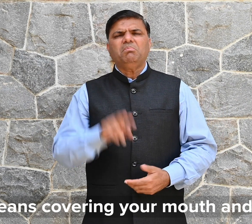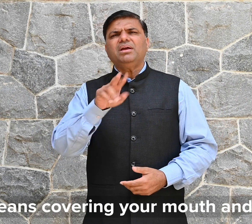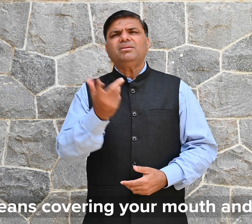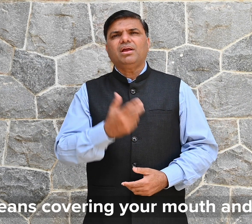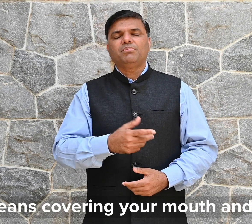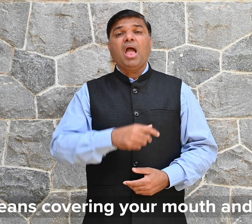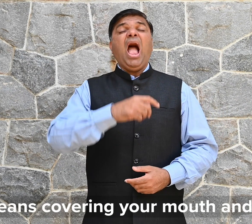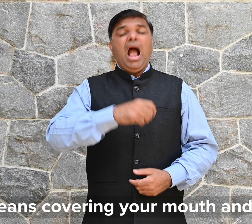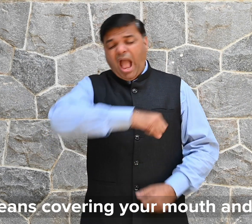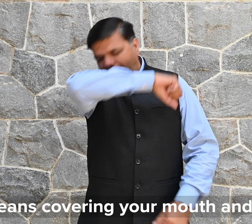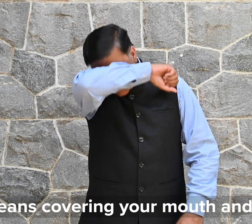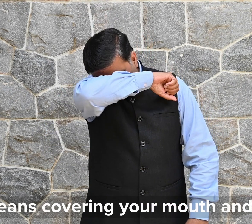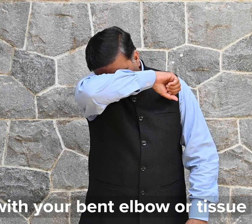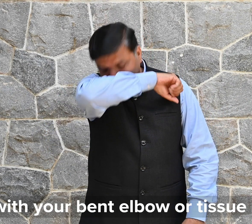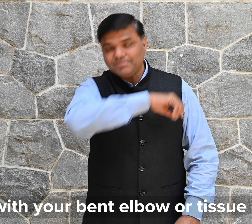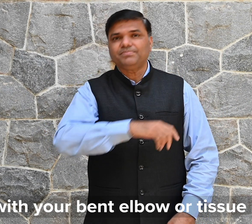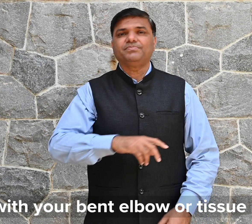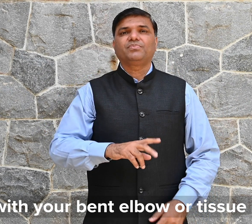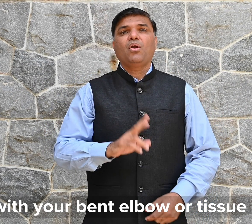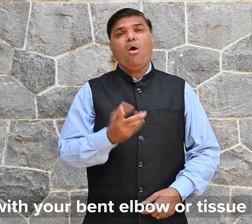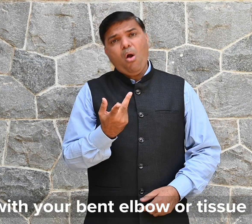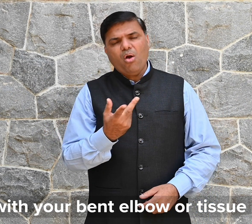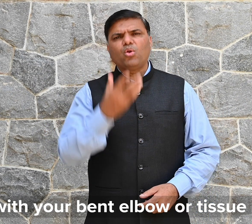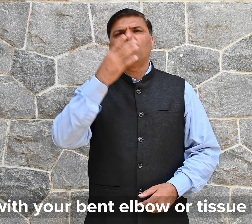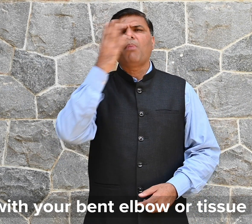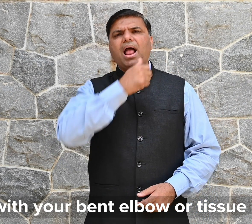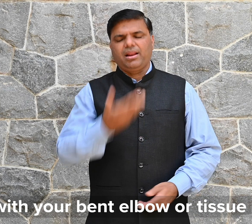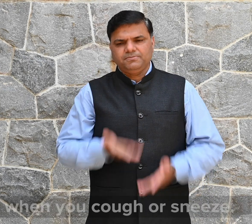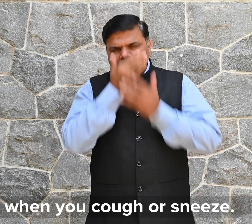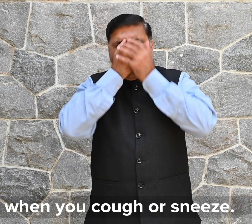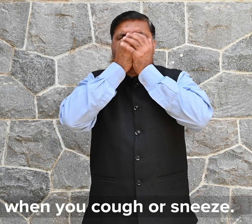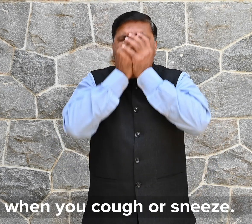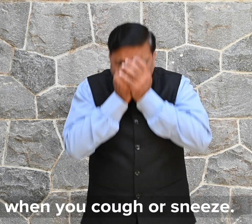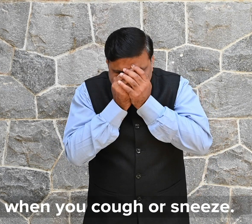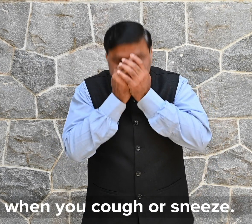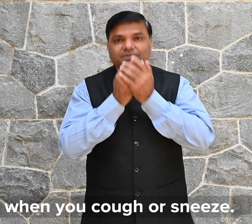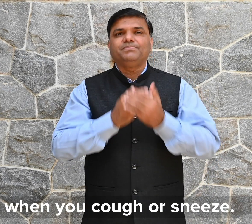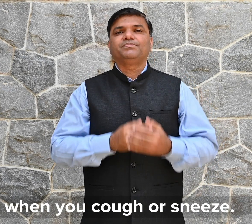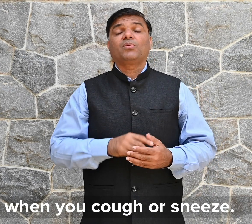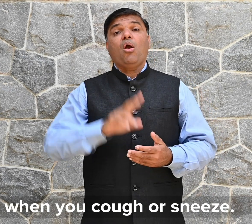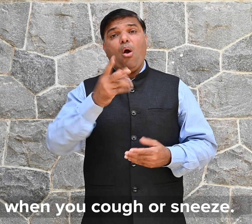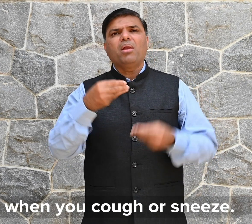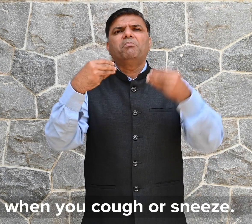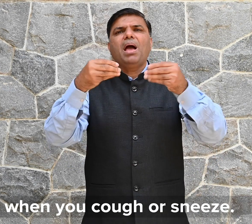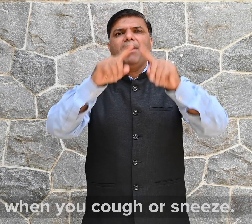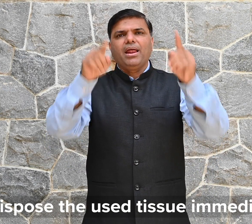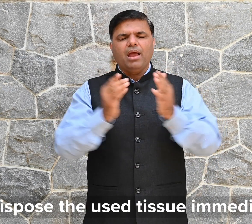means covering your mouth and nose with your bent elbow or tissue when you cough or